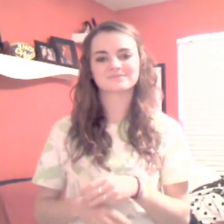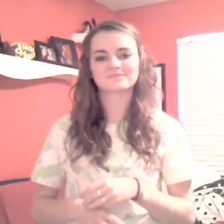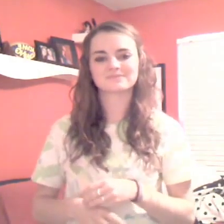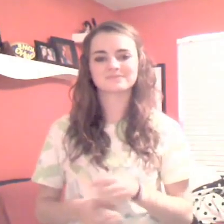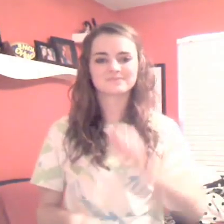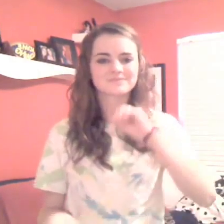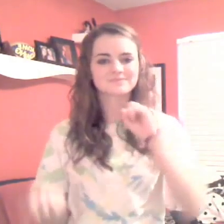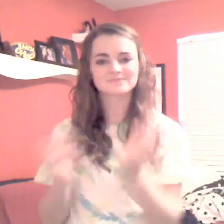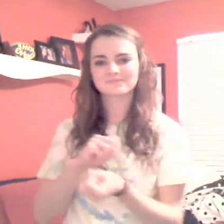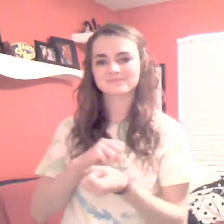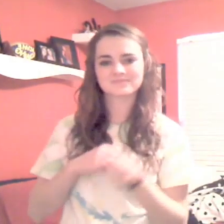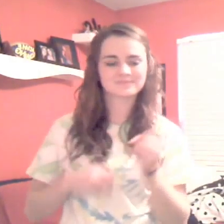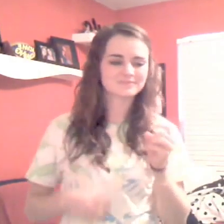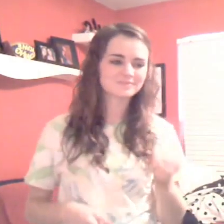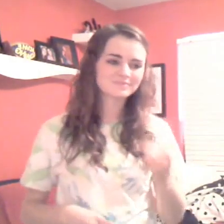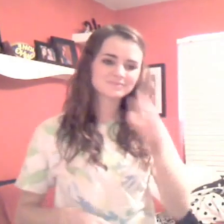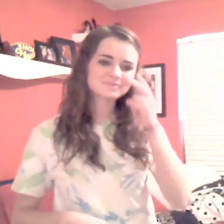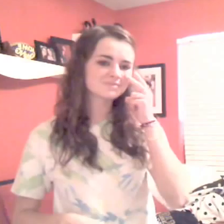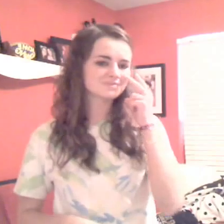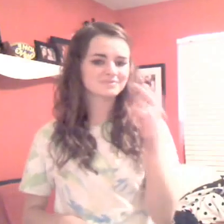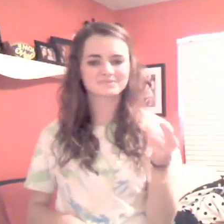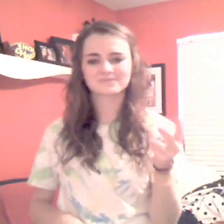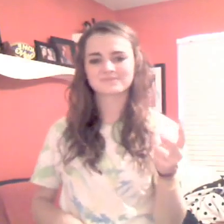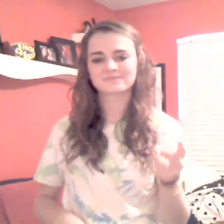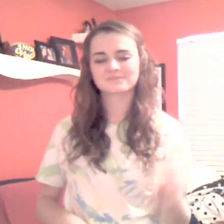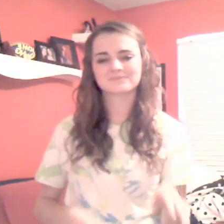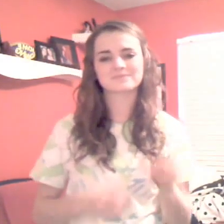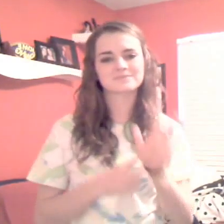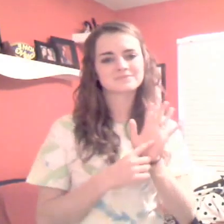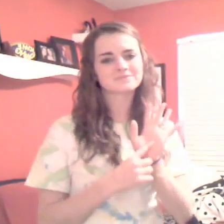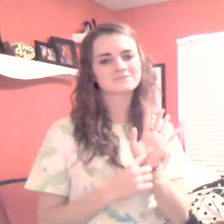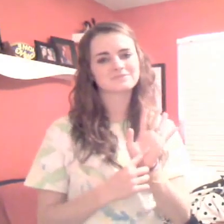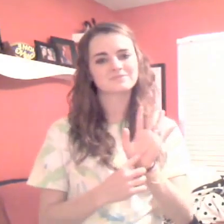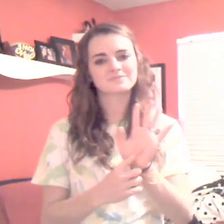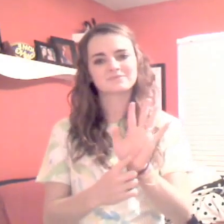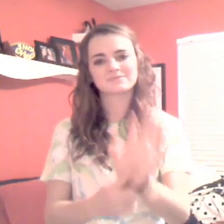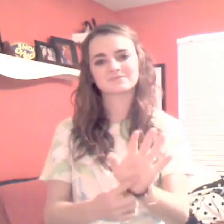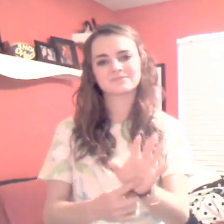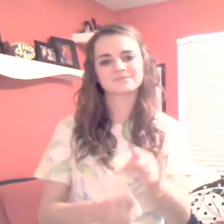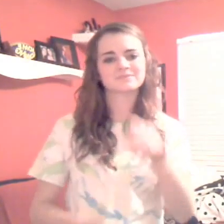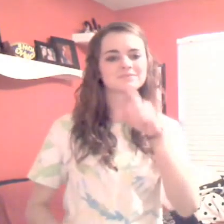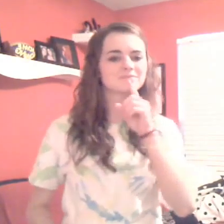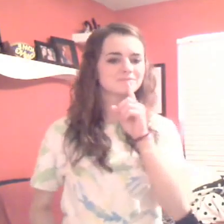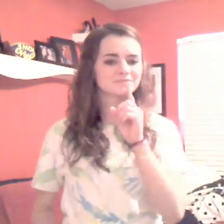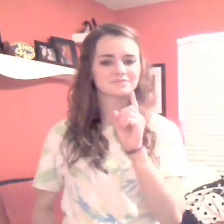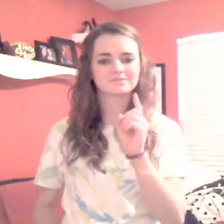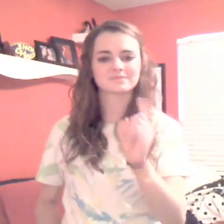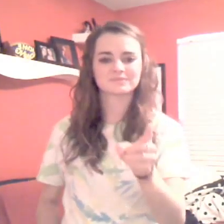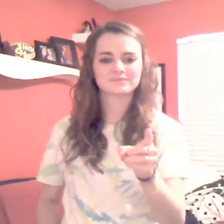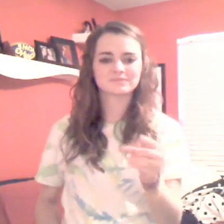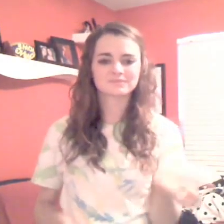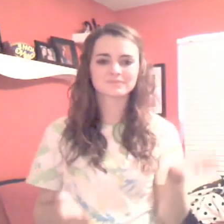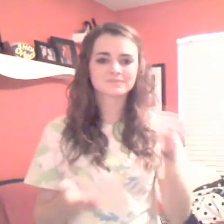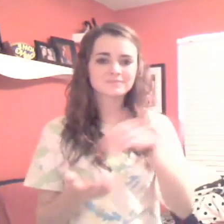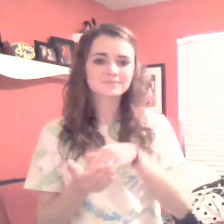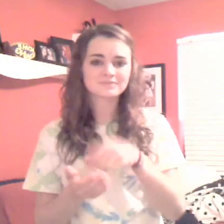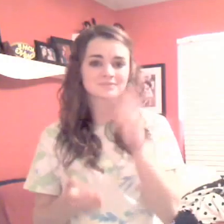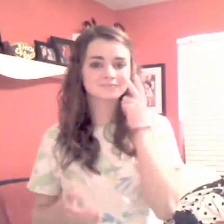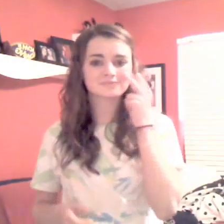It will take your dark story view And it's like he will show you truth And can you